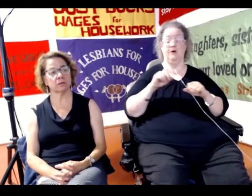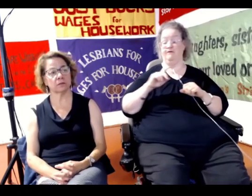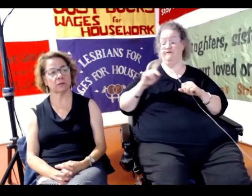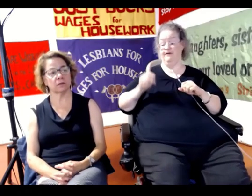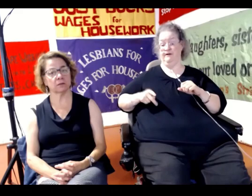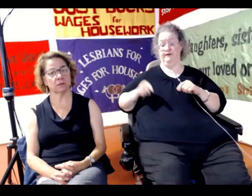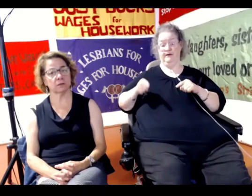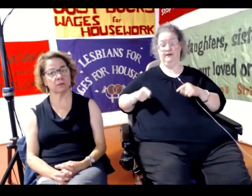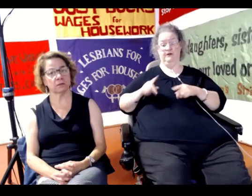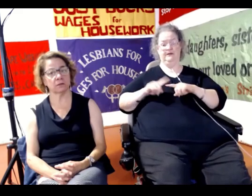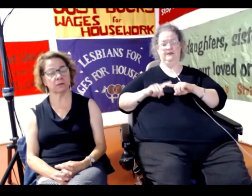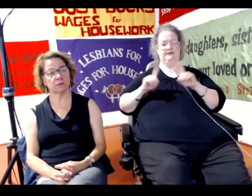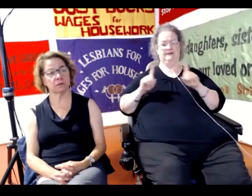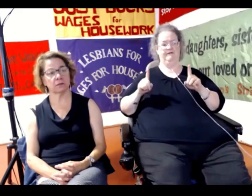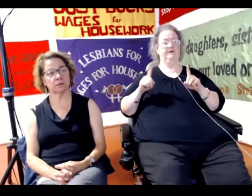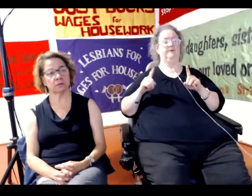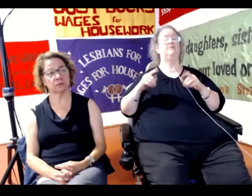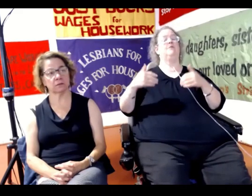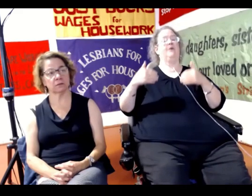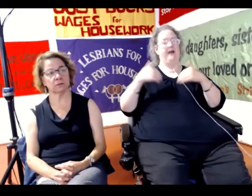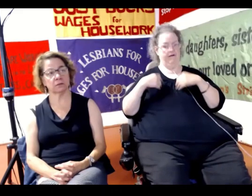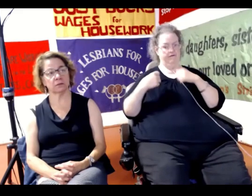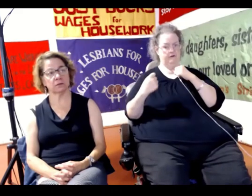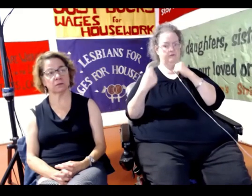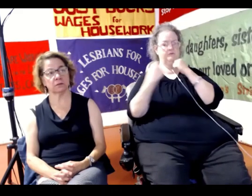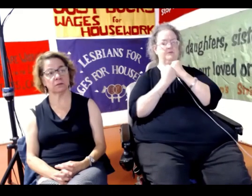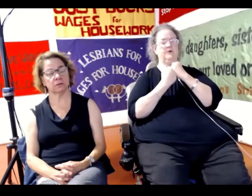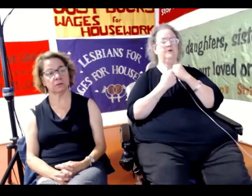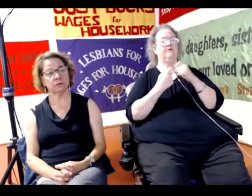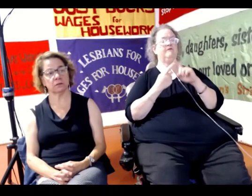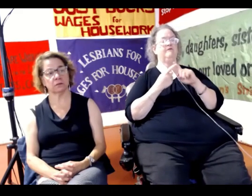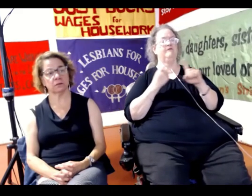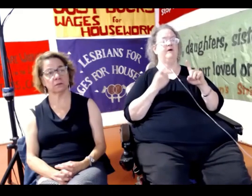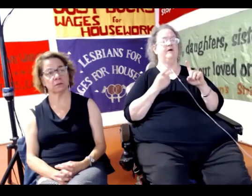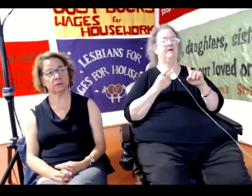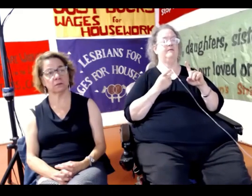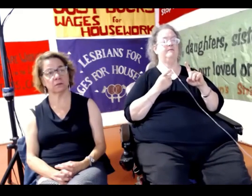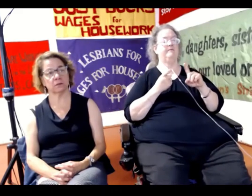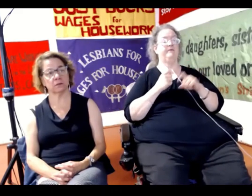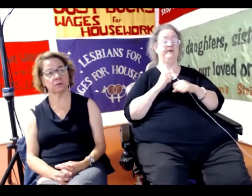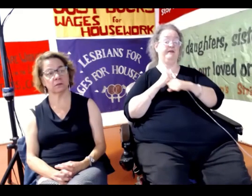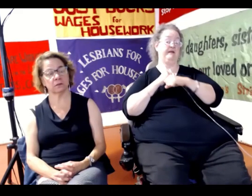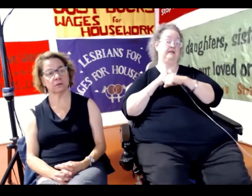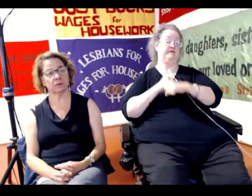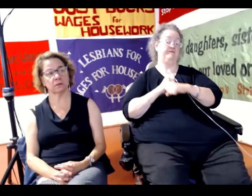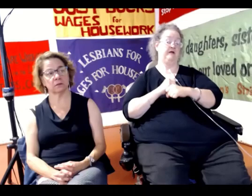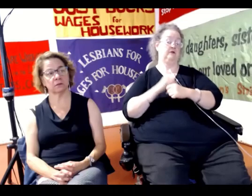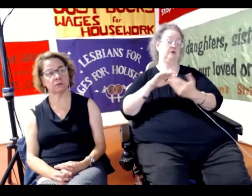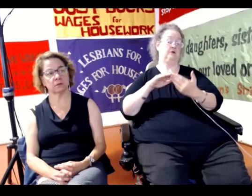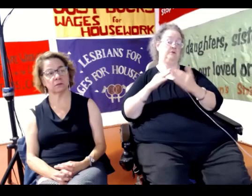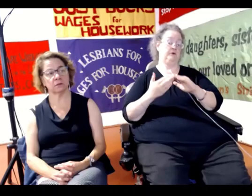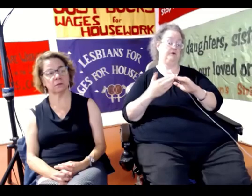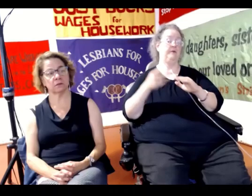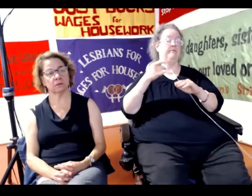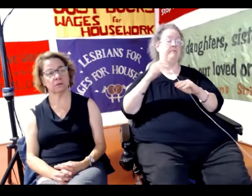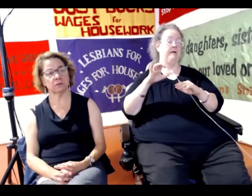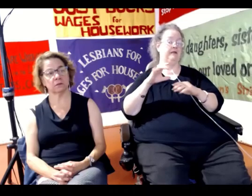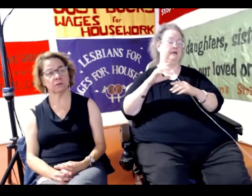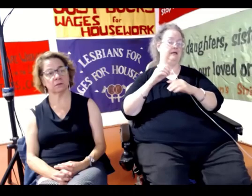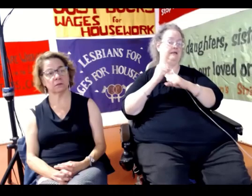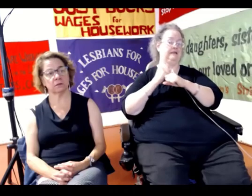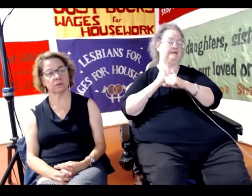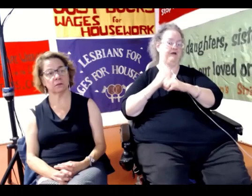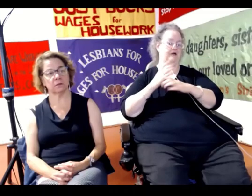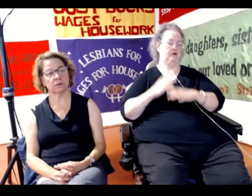very different. We have support from the defense community, the public defenders. They